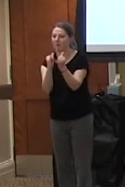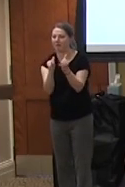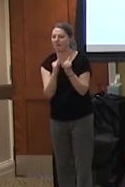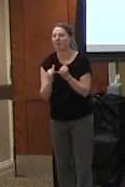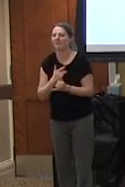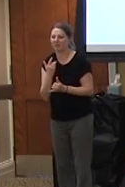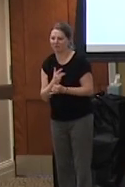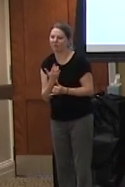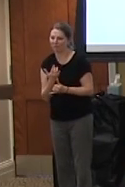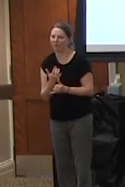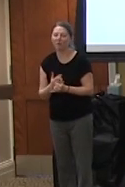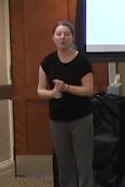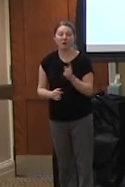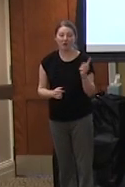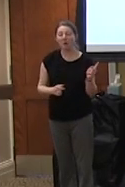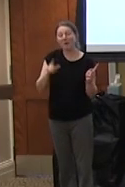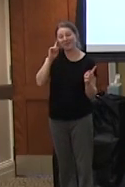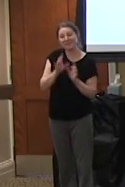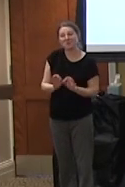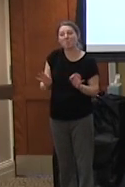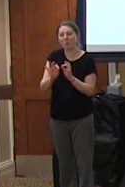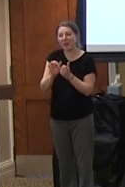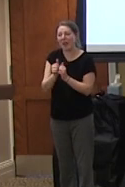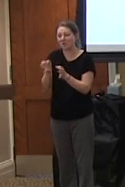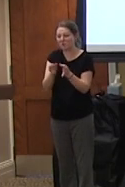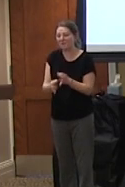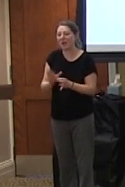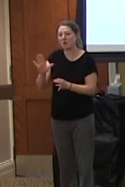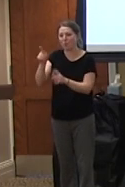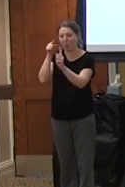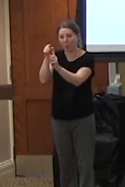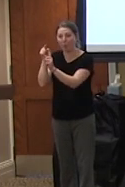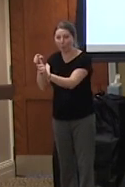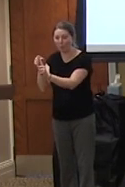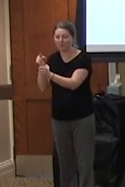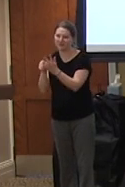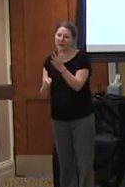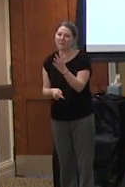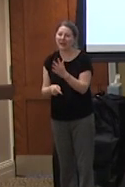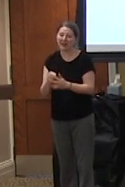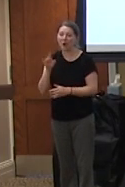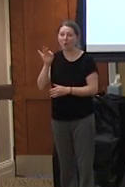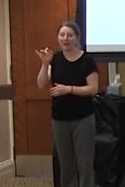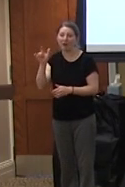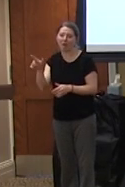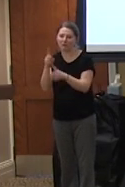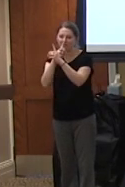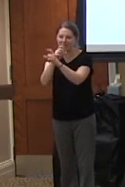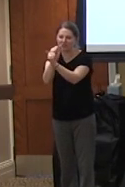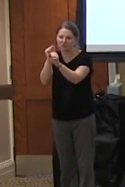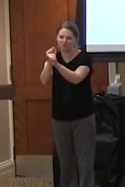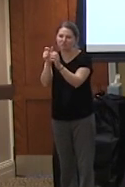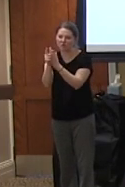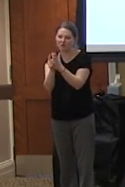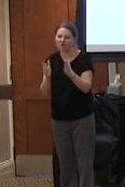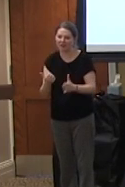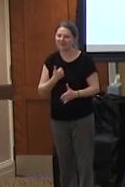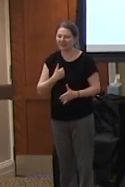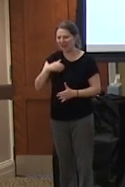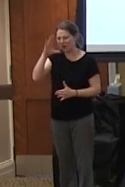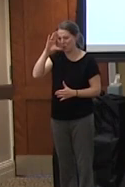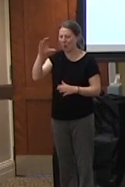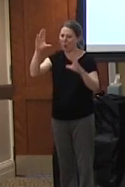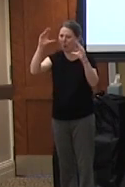to that that um i think it's important how you define your goals as a criminal defense attorney i know something about hopelessness